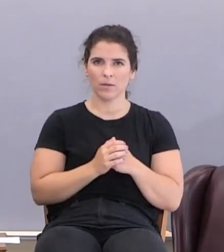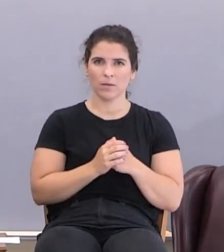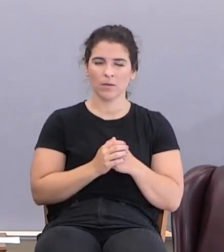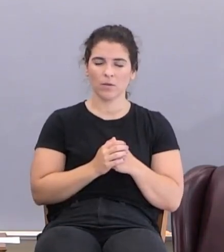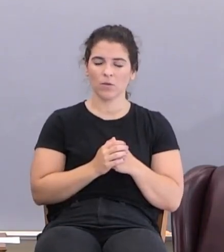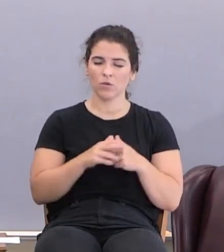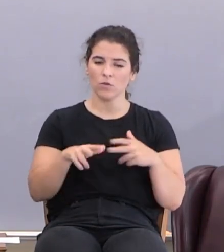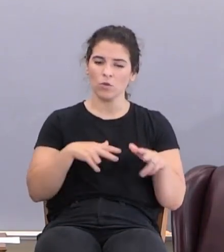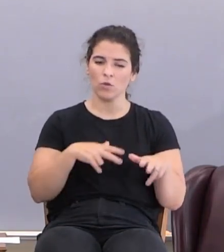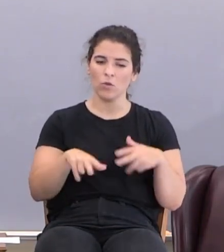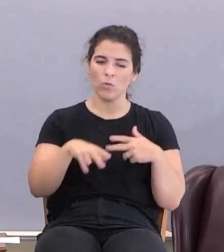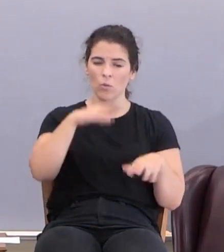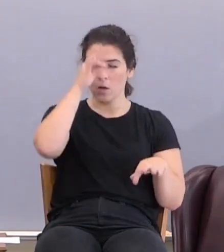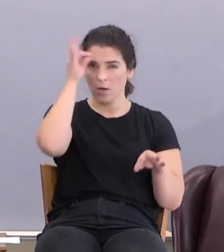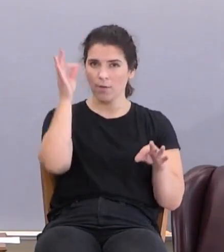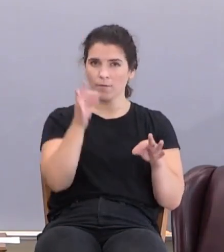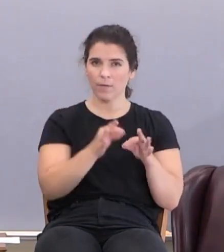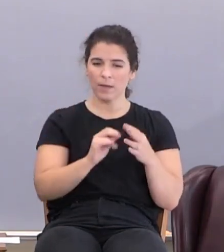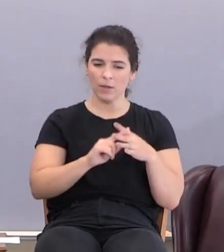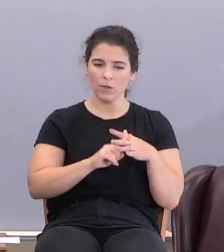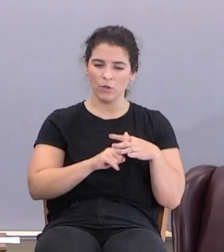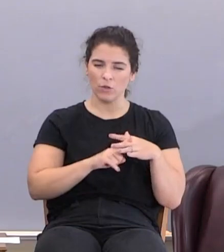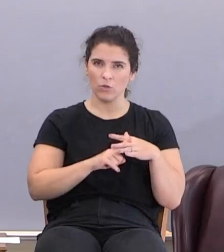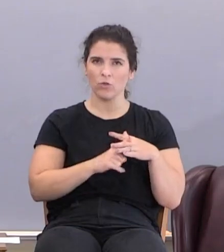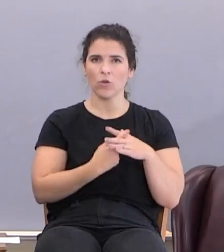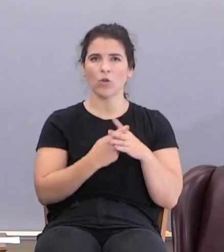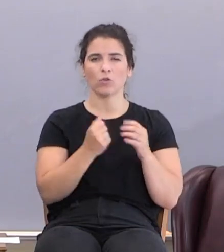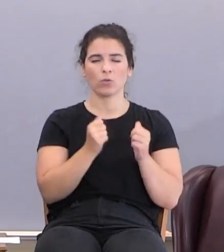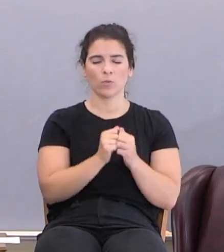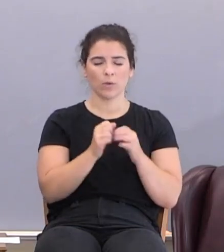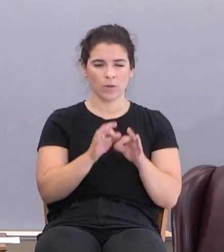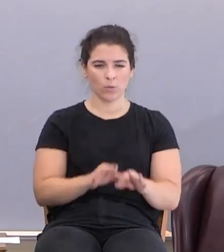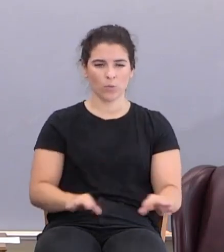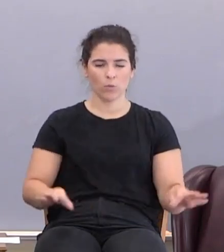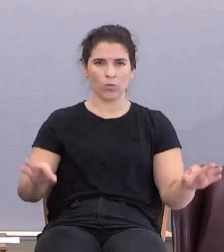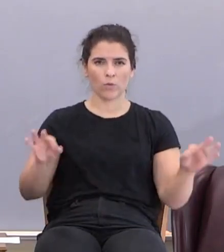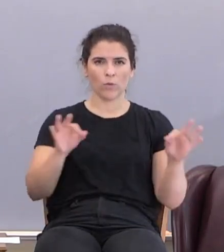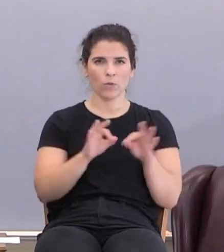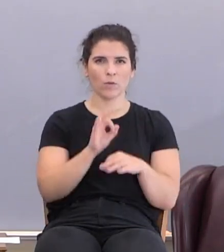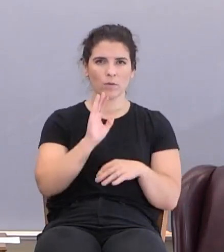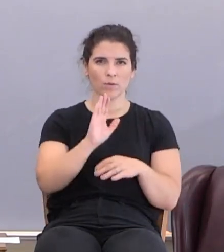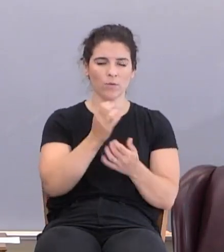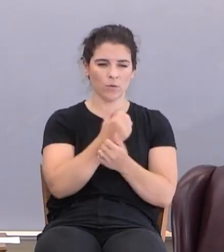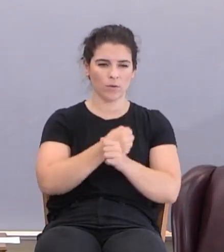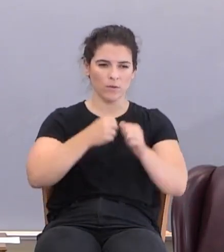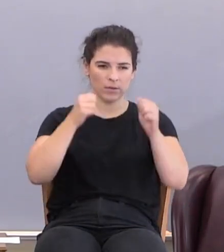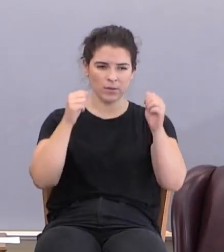So the walk of faith starts with the worthiness of your Savior.